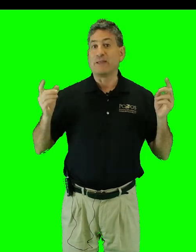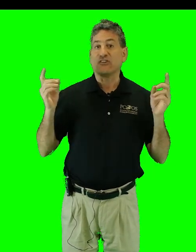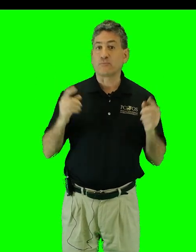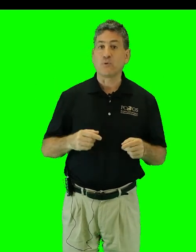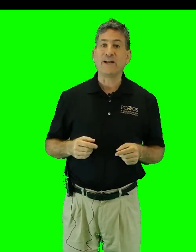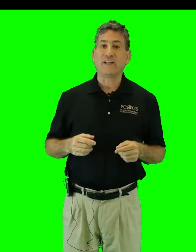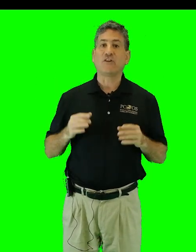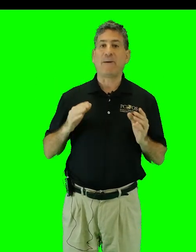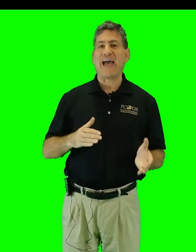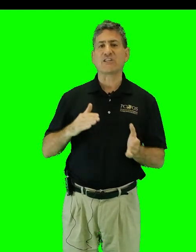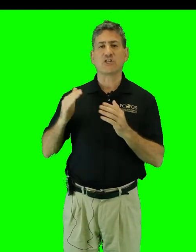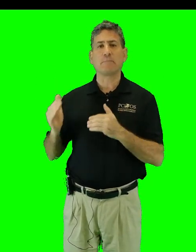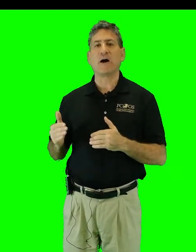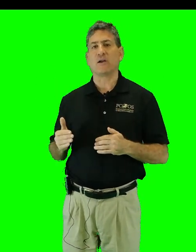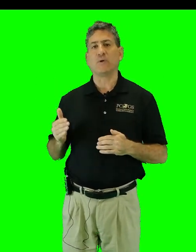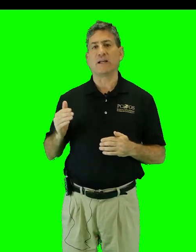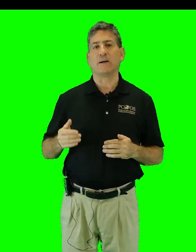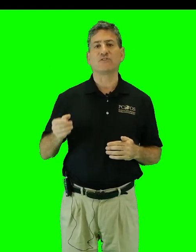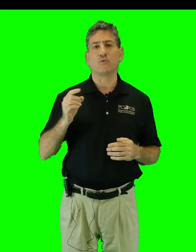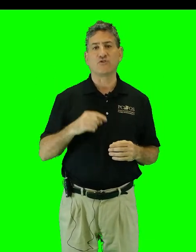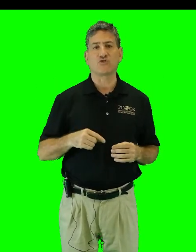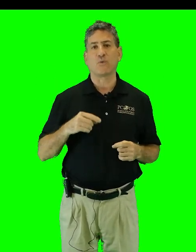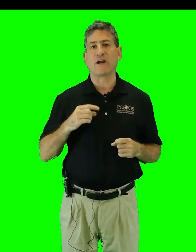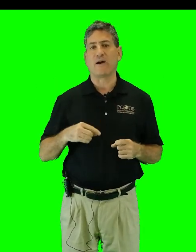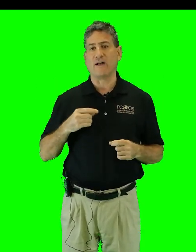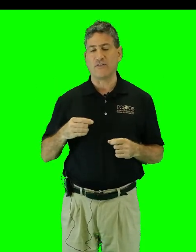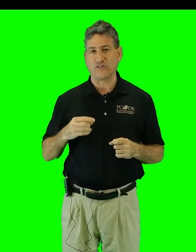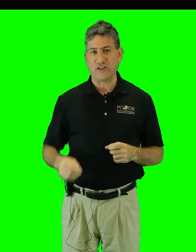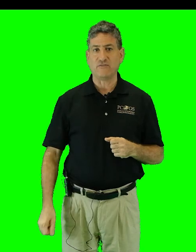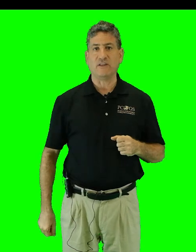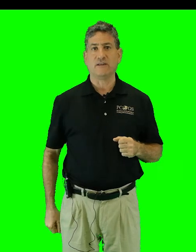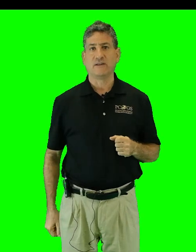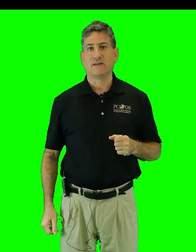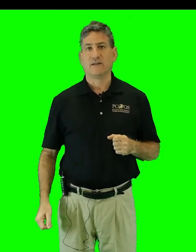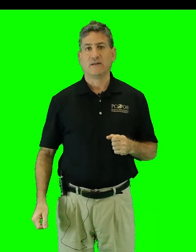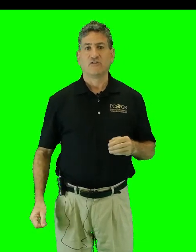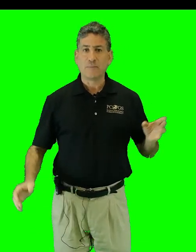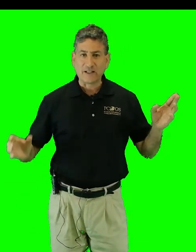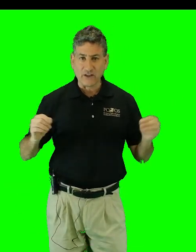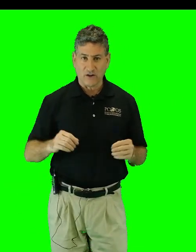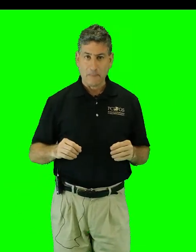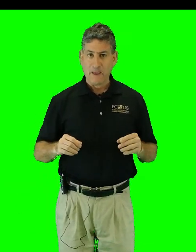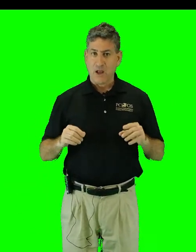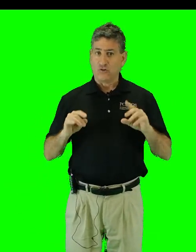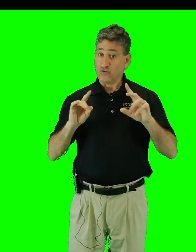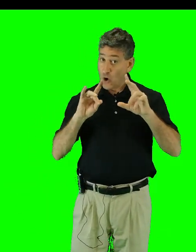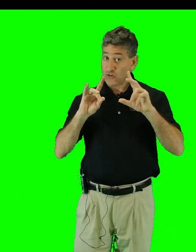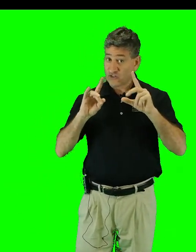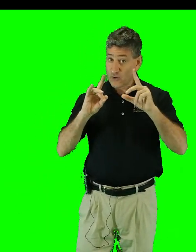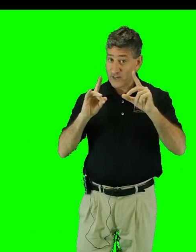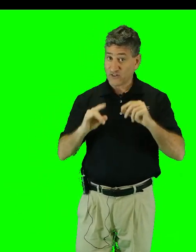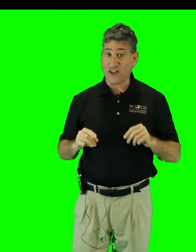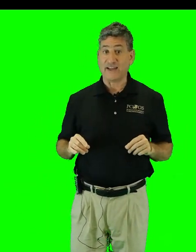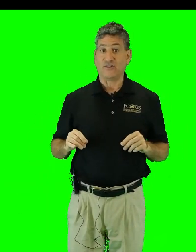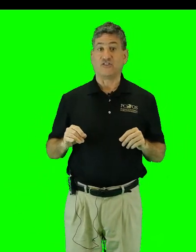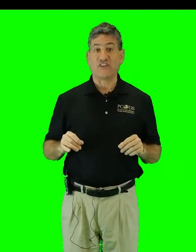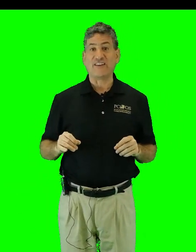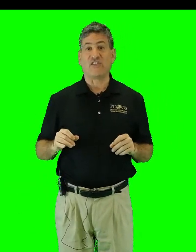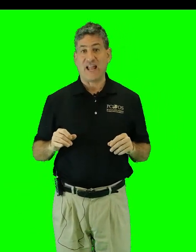been exploited to pass the buck when it comes to ensuring our health and safety. To be clear, no serious scientist says that